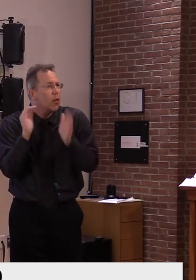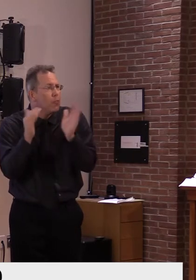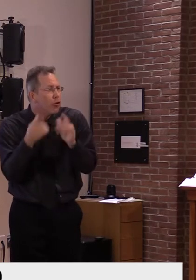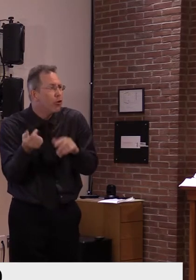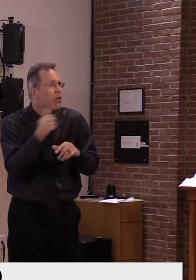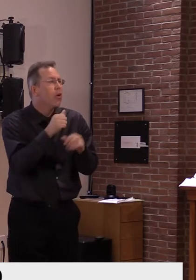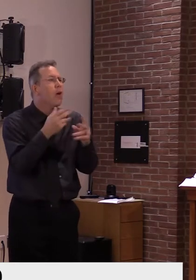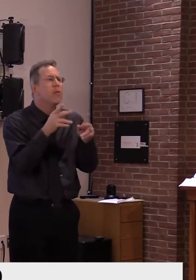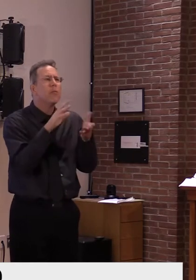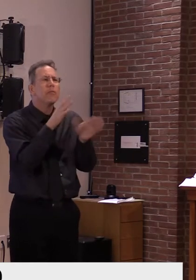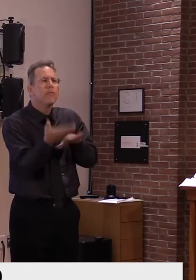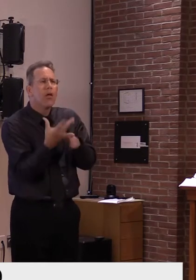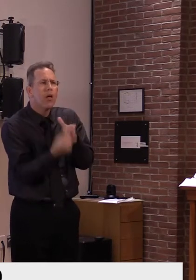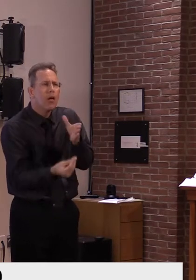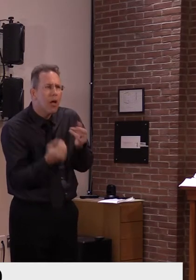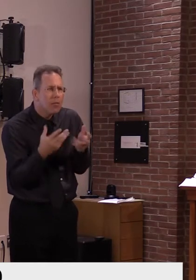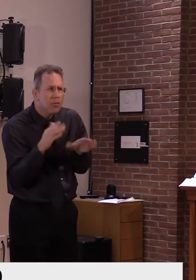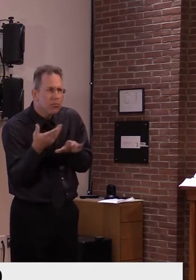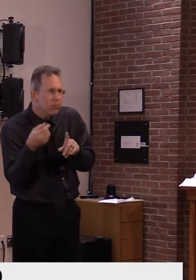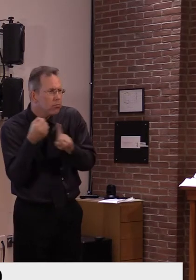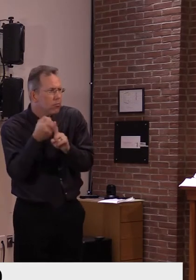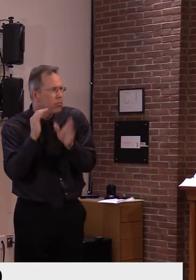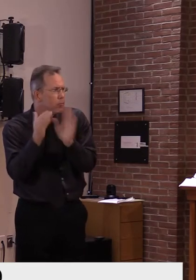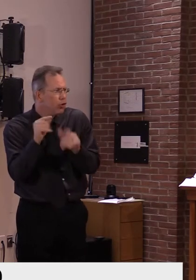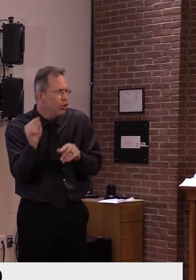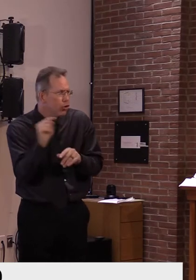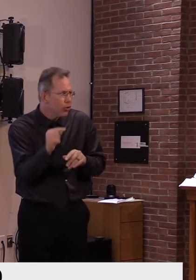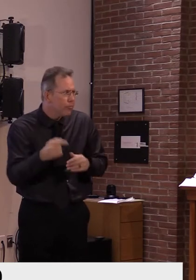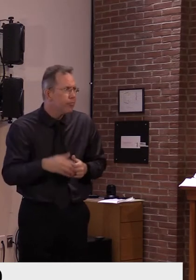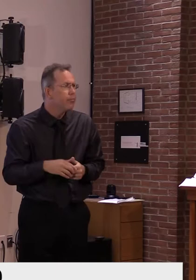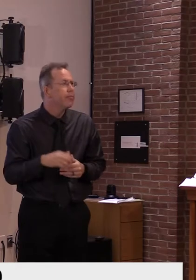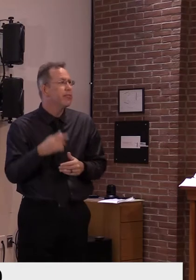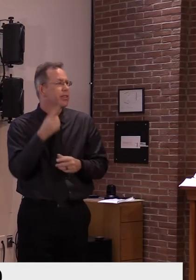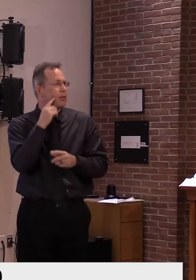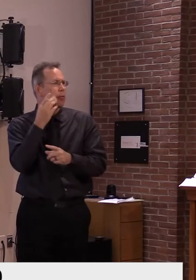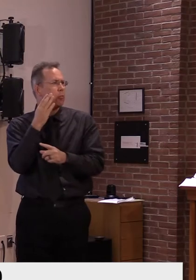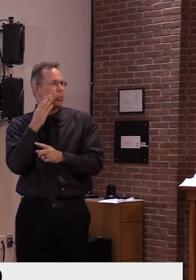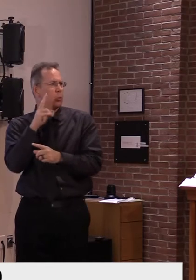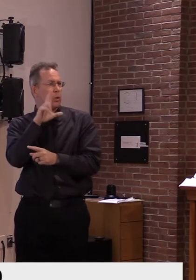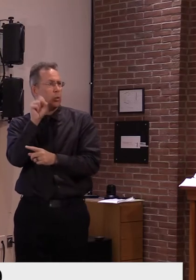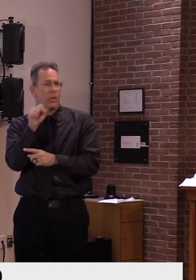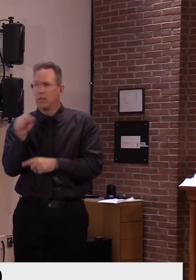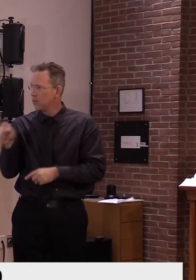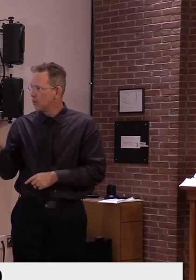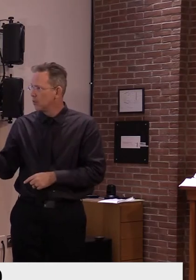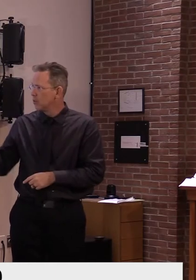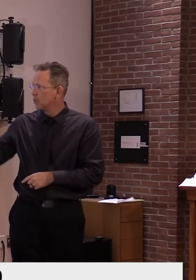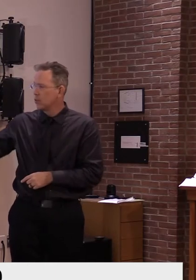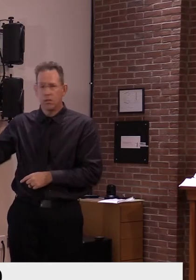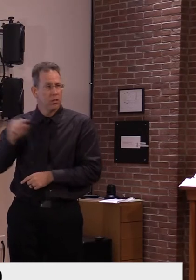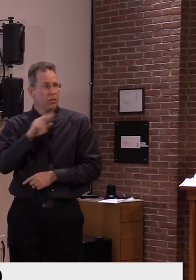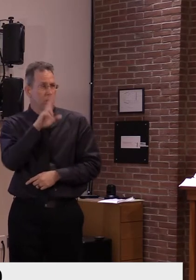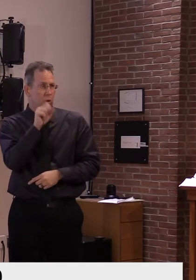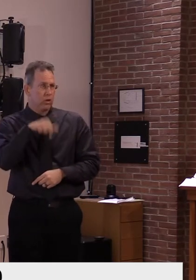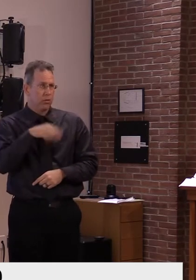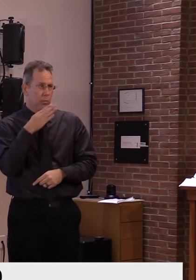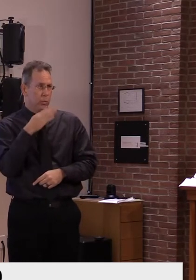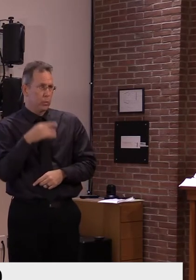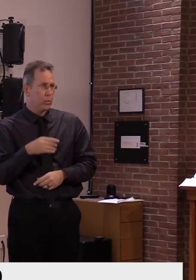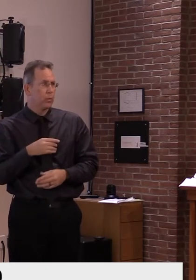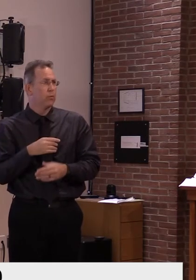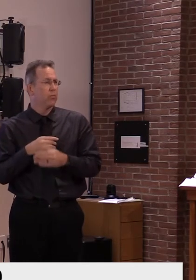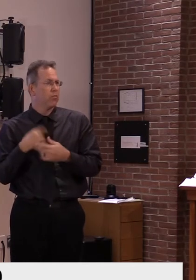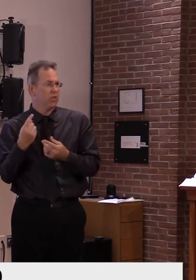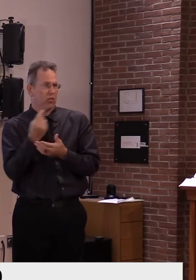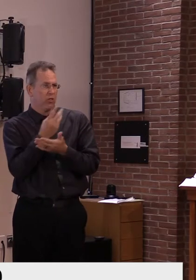the national level, case growth continues to go up. Cases have really been accelerating over the last number of weeks. It's not